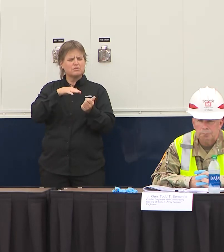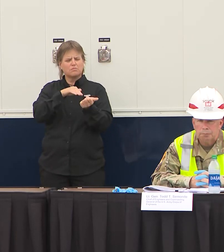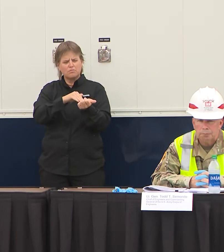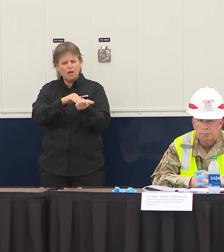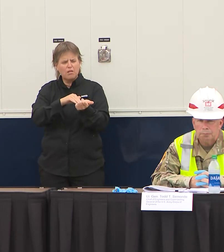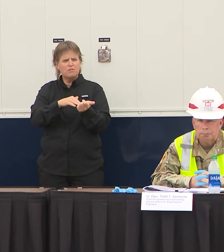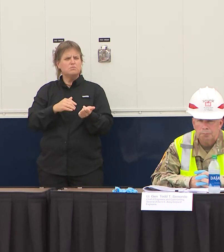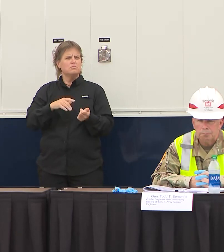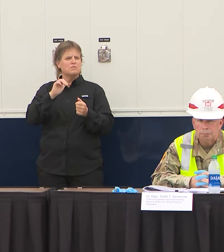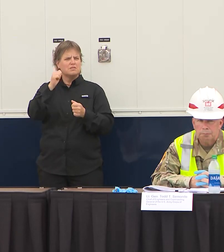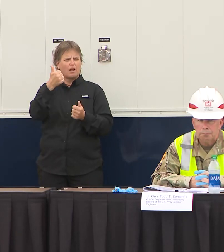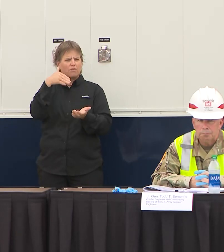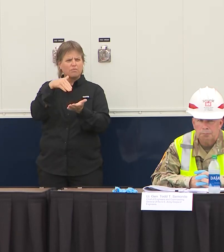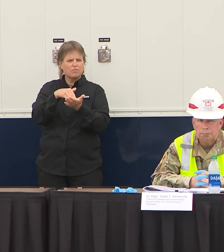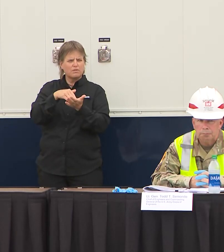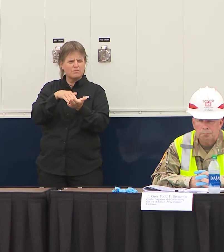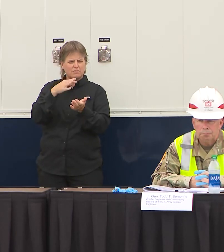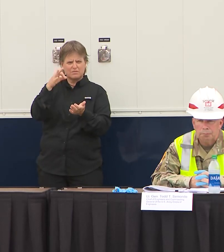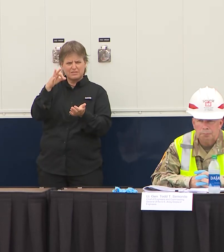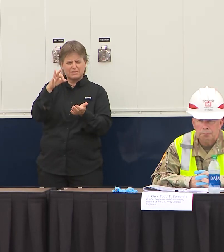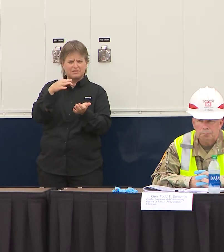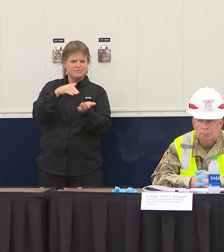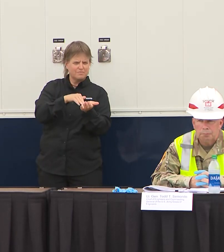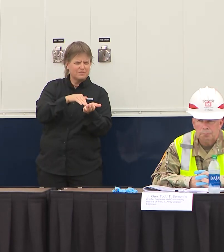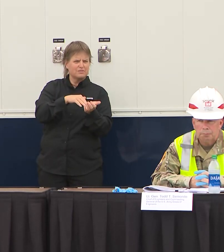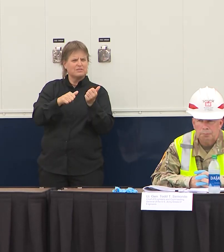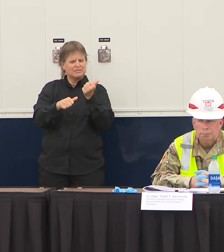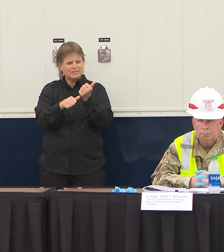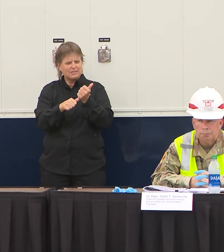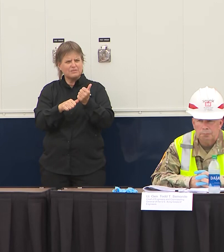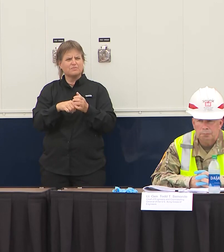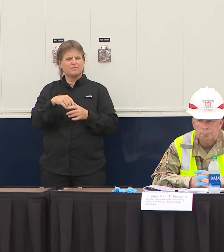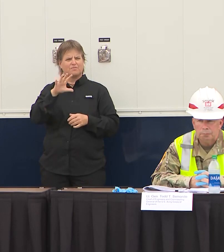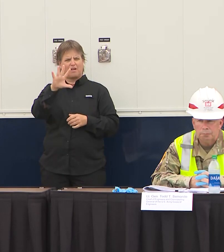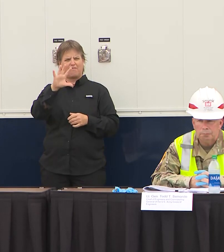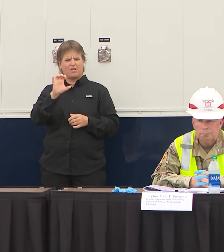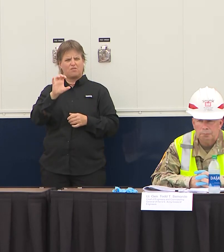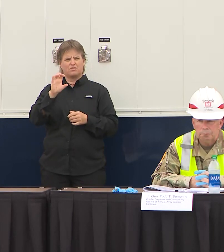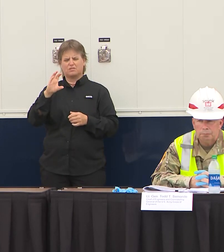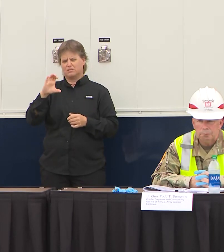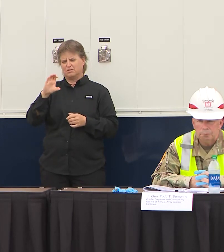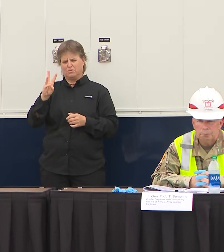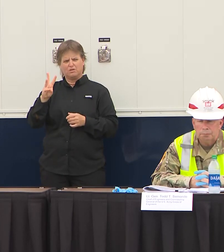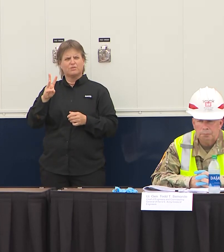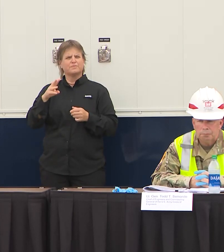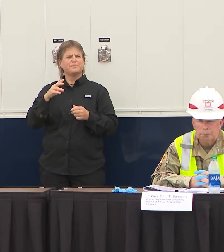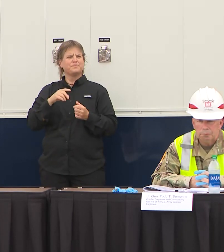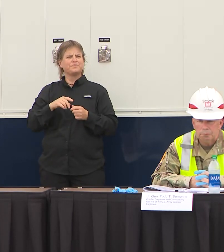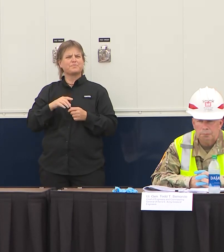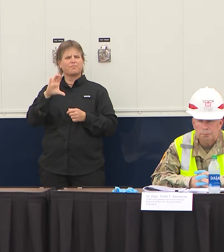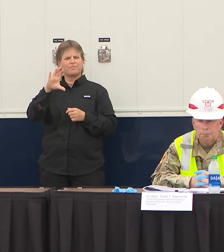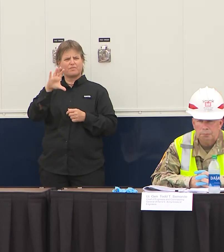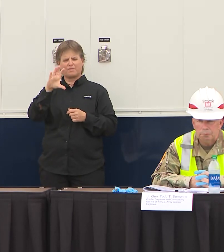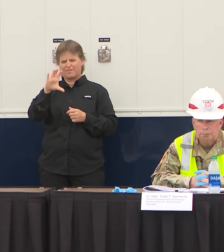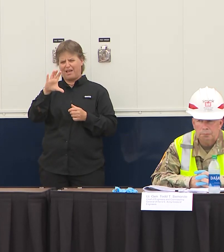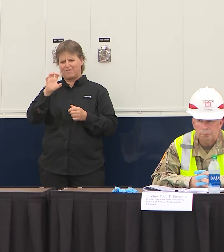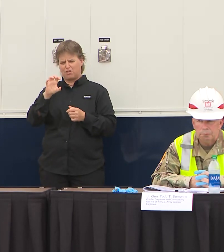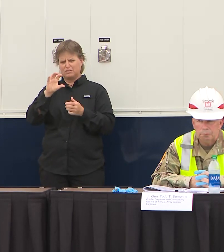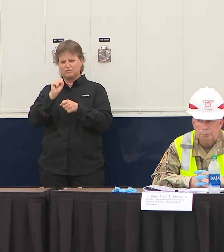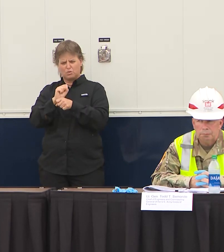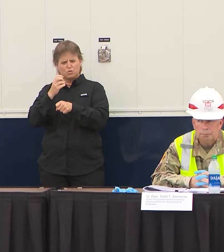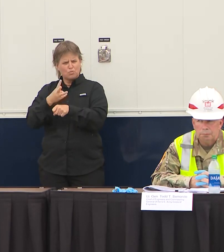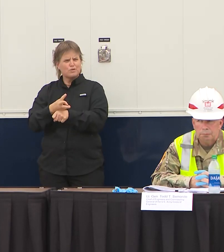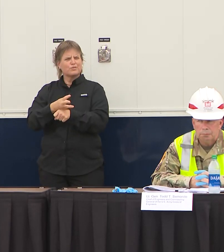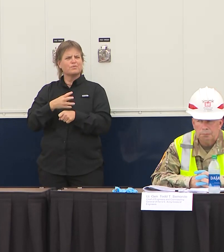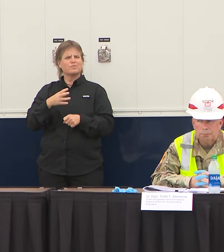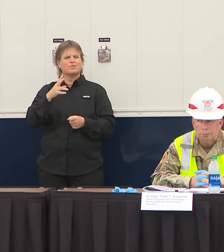physician assistants five case managers five social workers 25 medical clerks 25 housekeepers a patient transporter